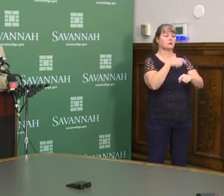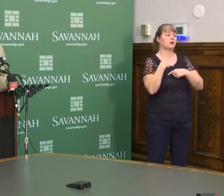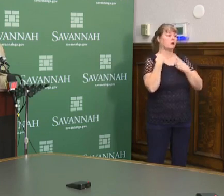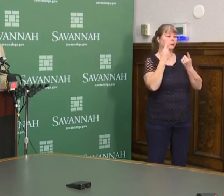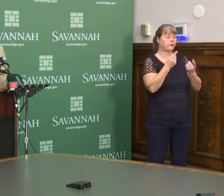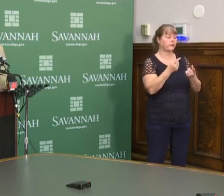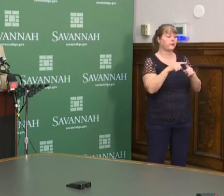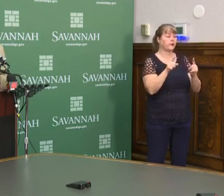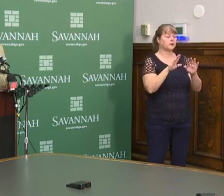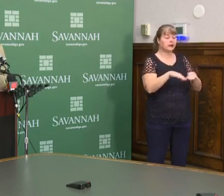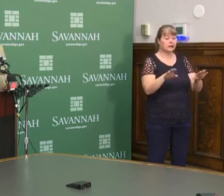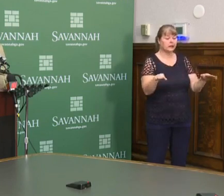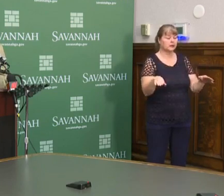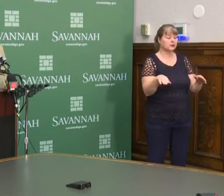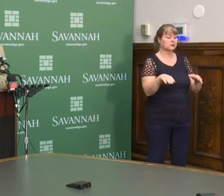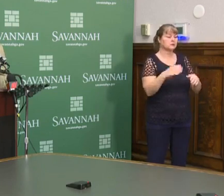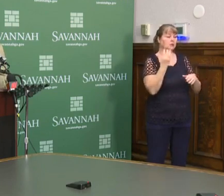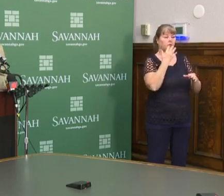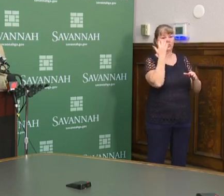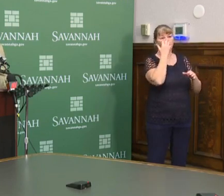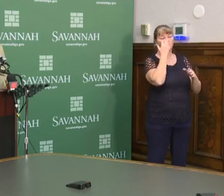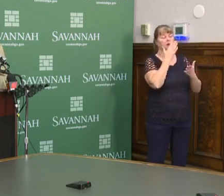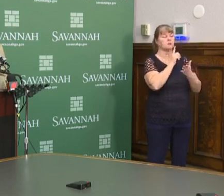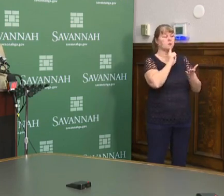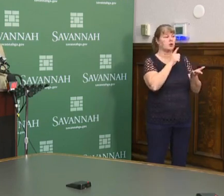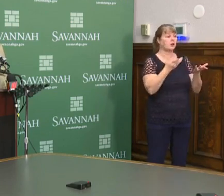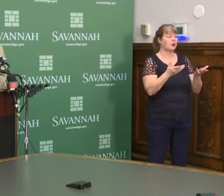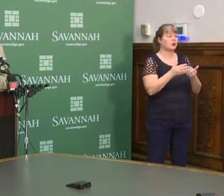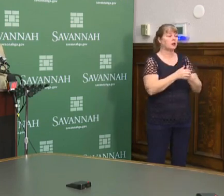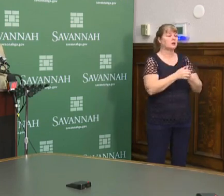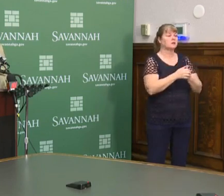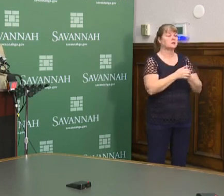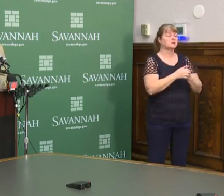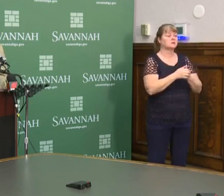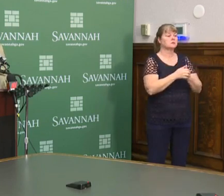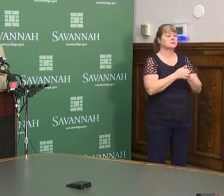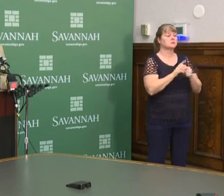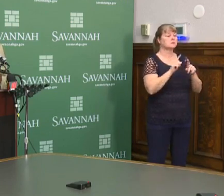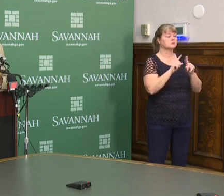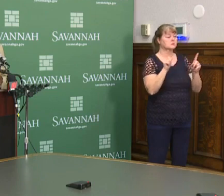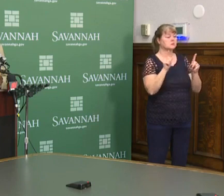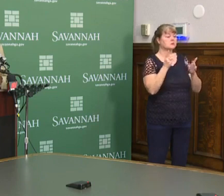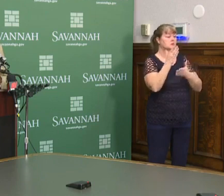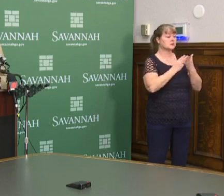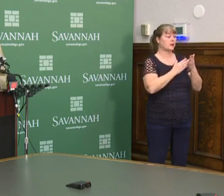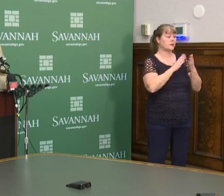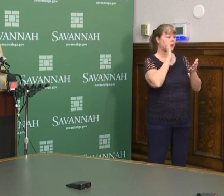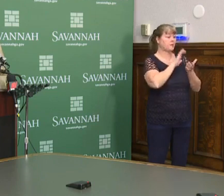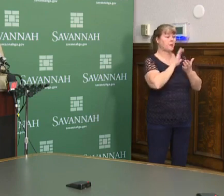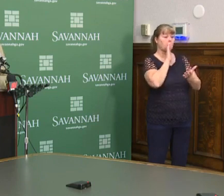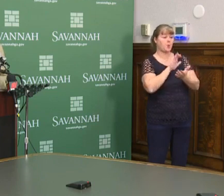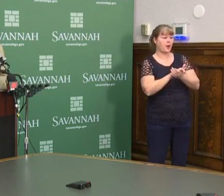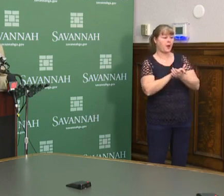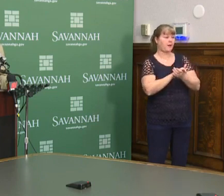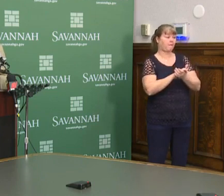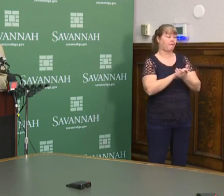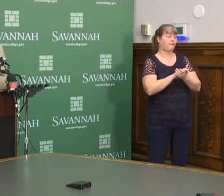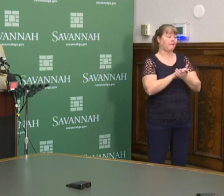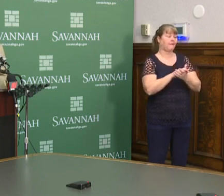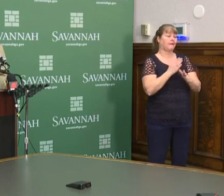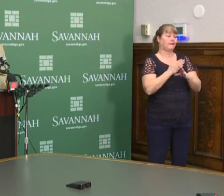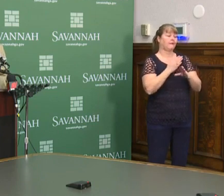people's children are probably driving them crazy. Um, I know some people's spouses are probably driving them crazy.